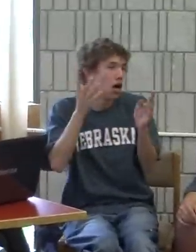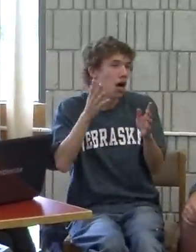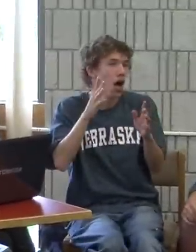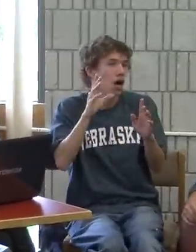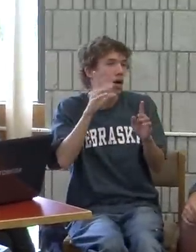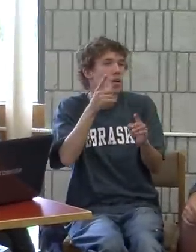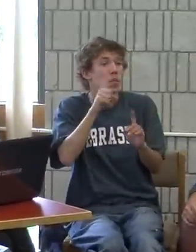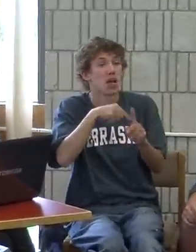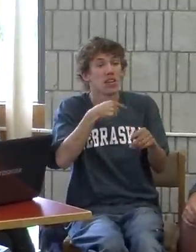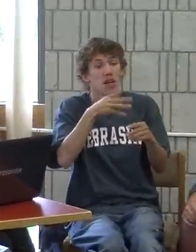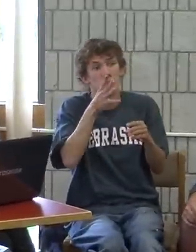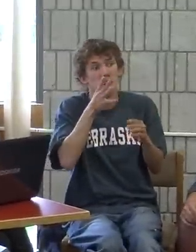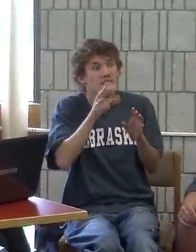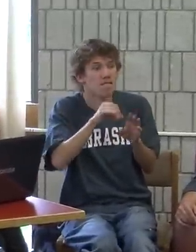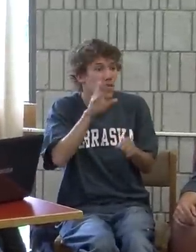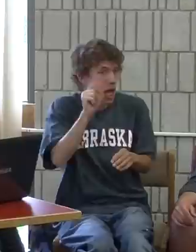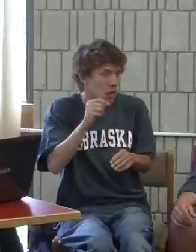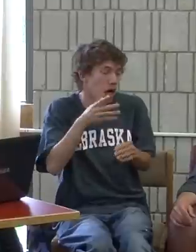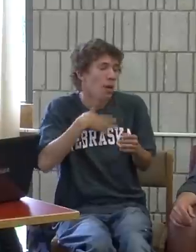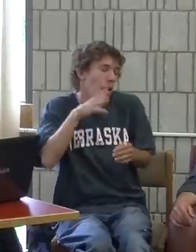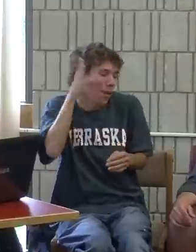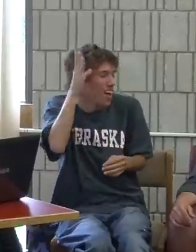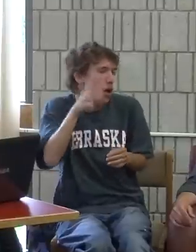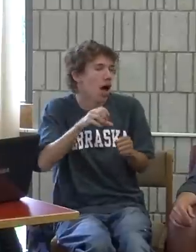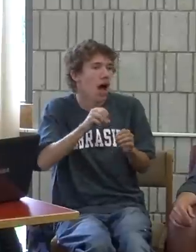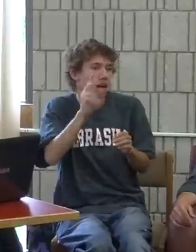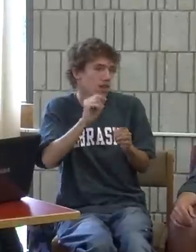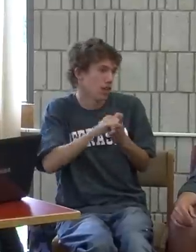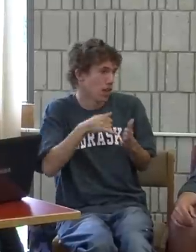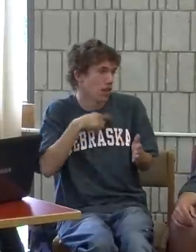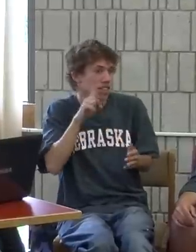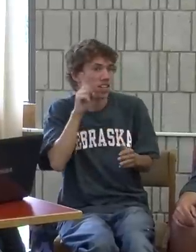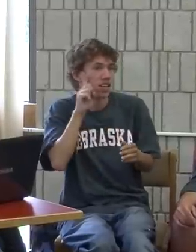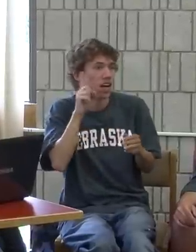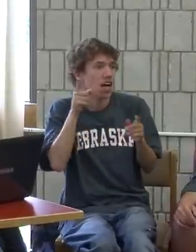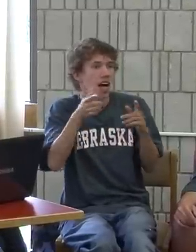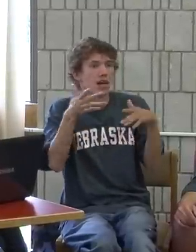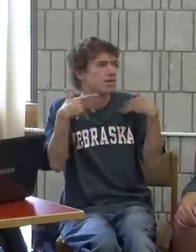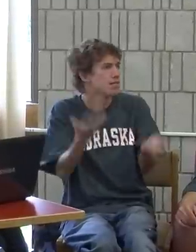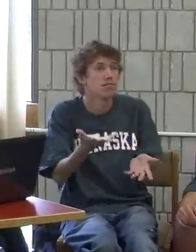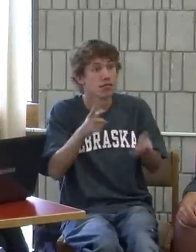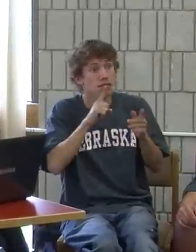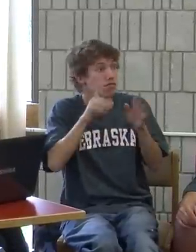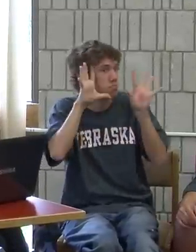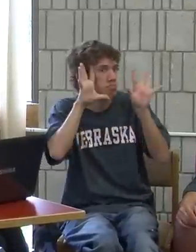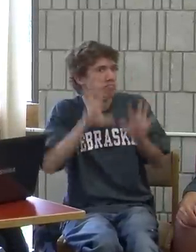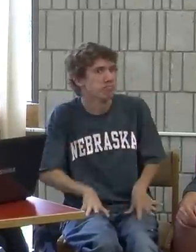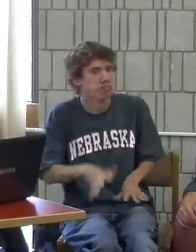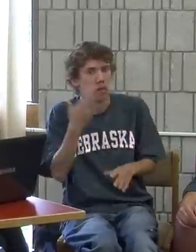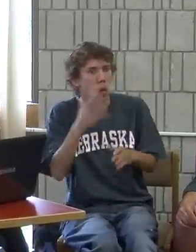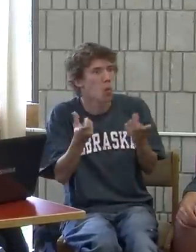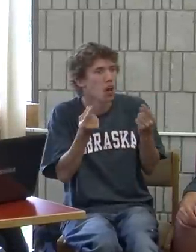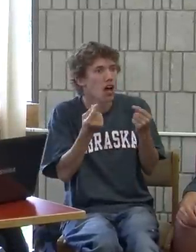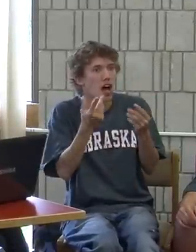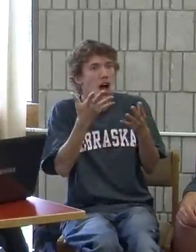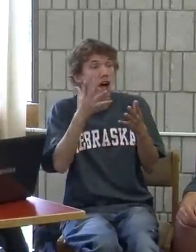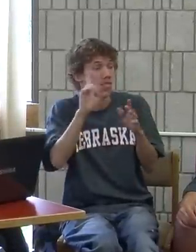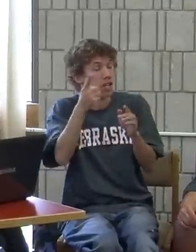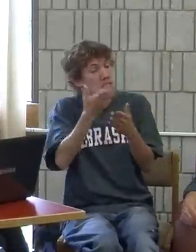When I was growing up, when my parents found out that I was deaf, they were shocked. They didn't